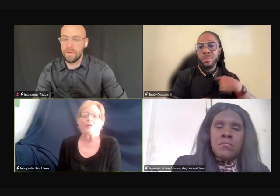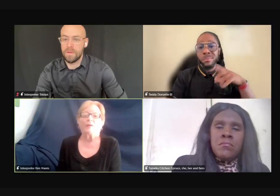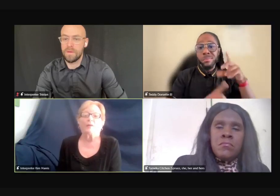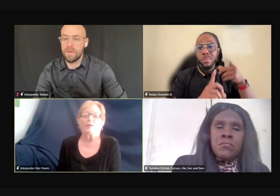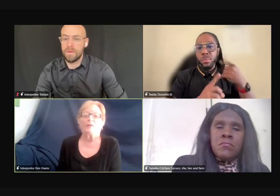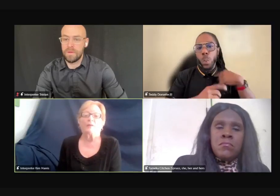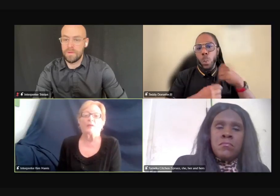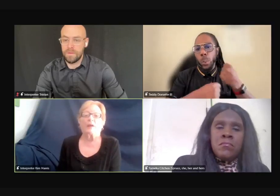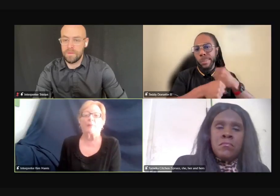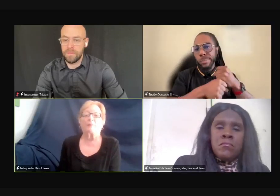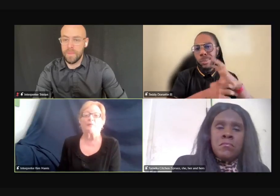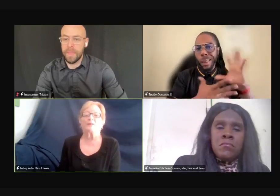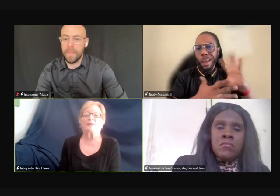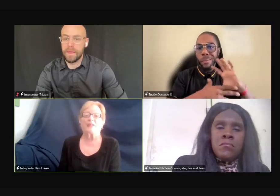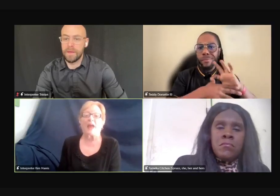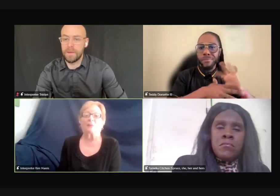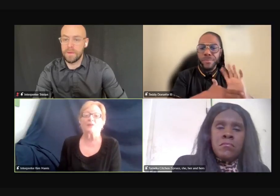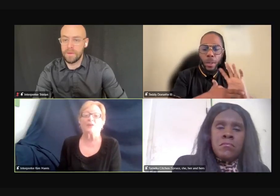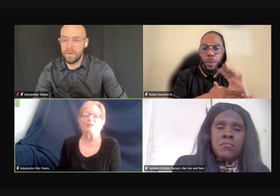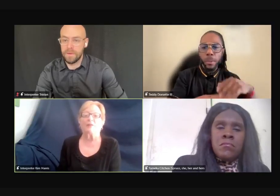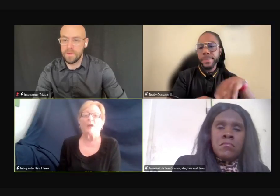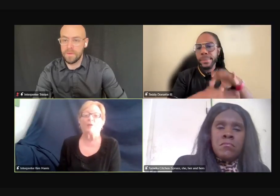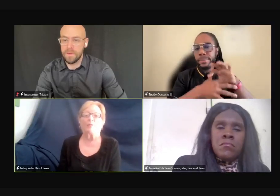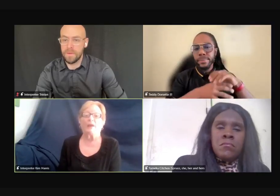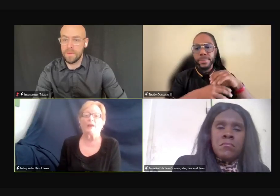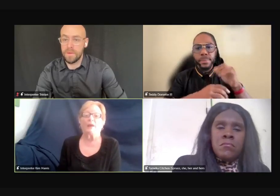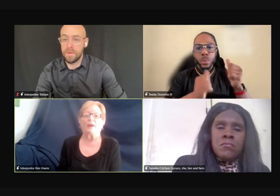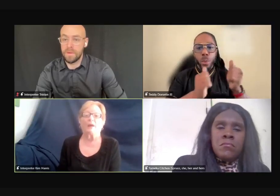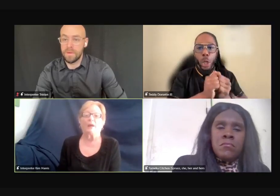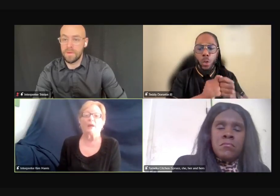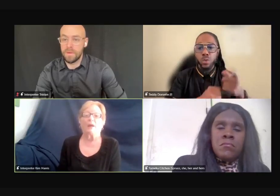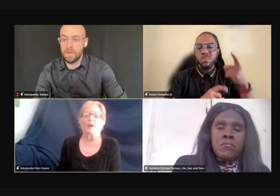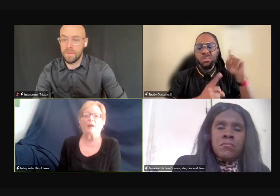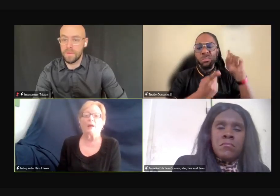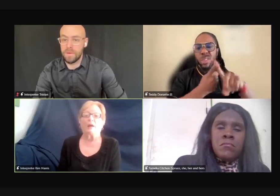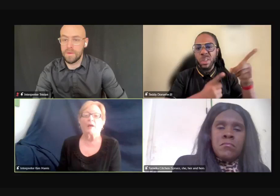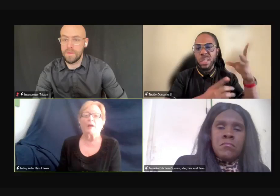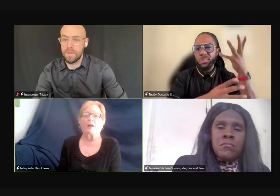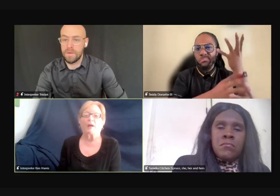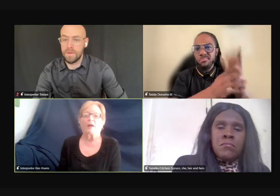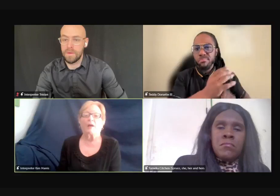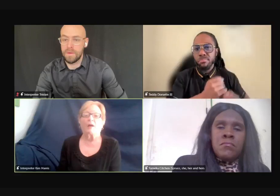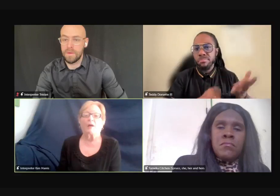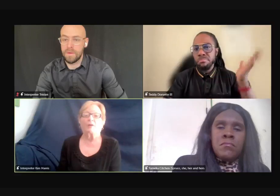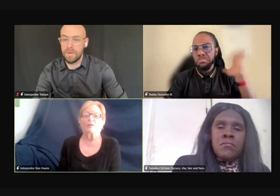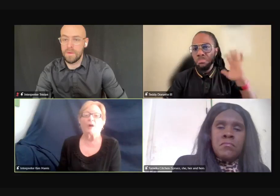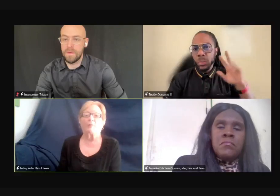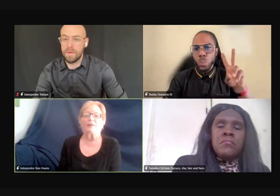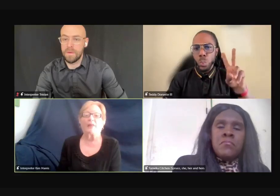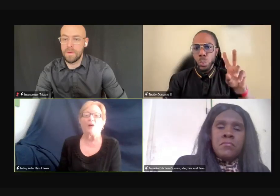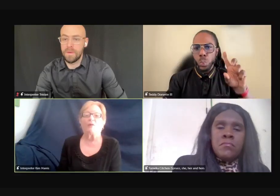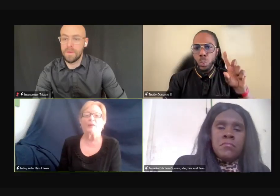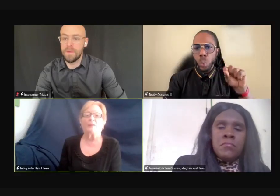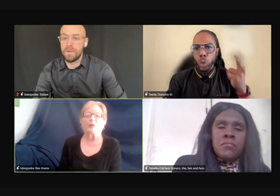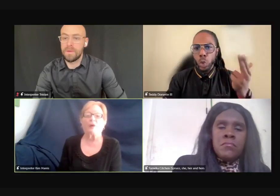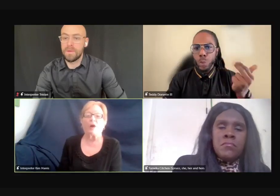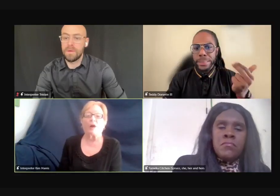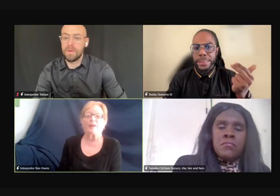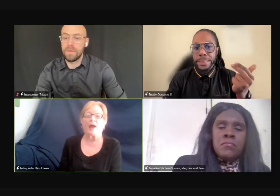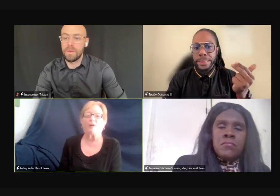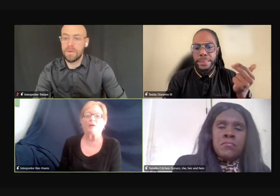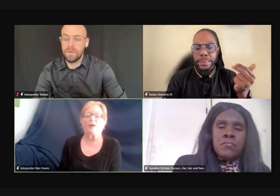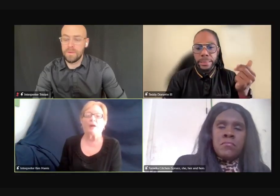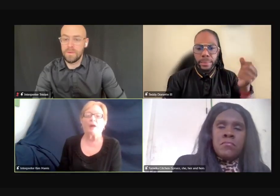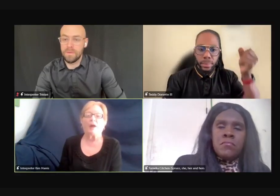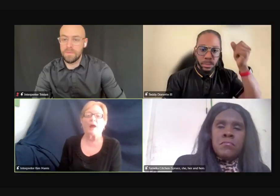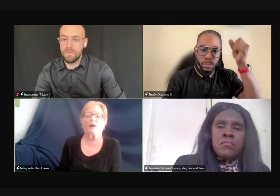the company was established and we, but now he's been